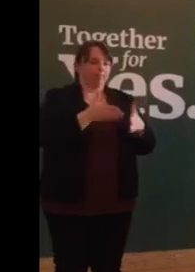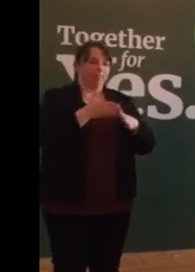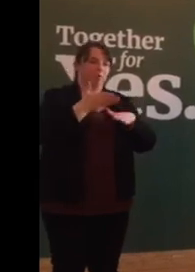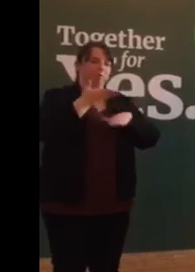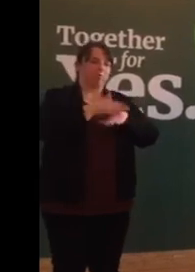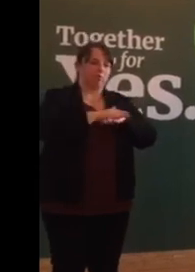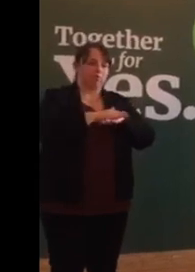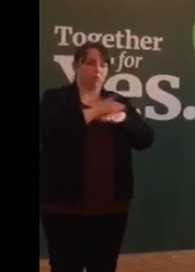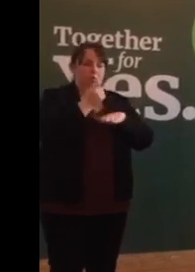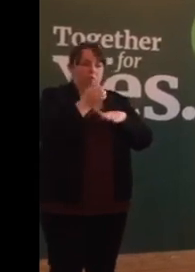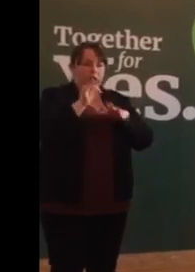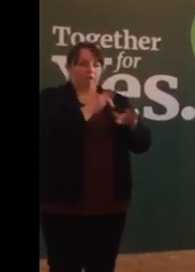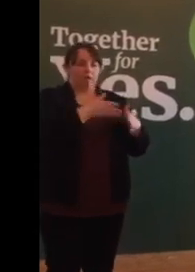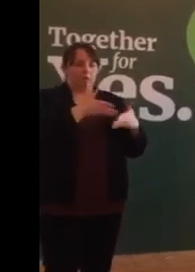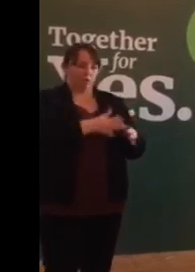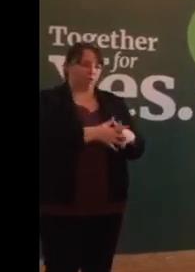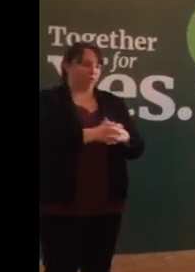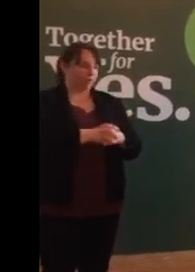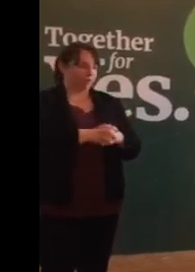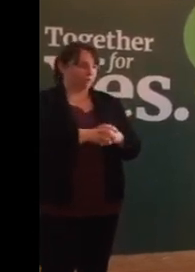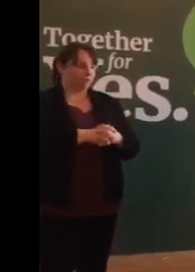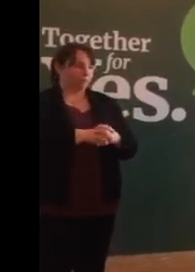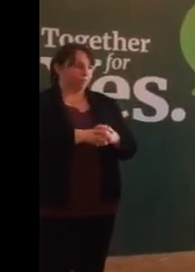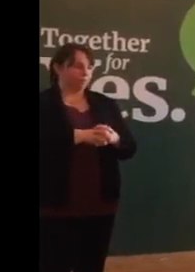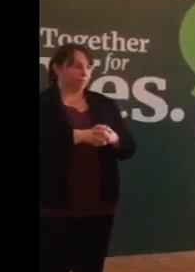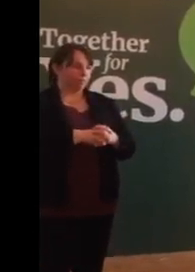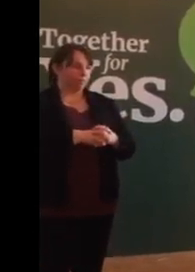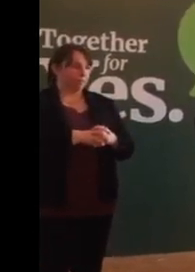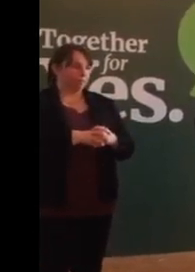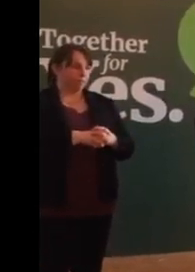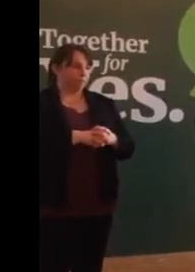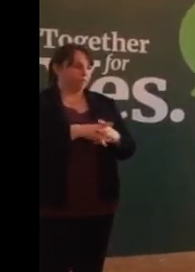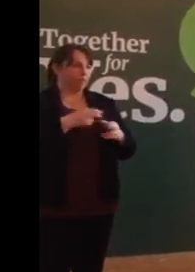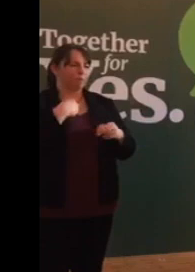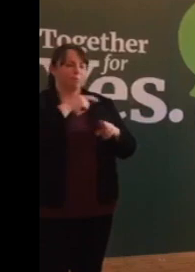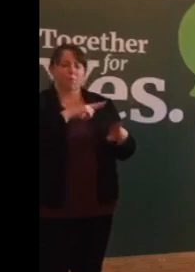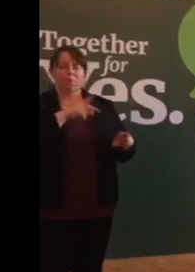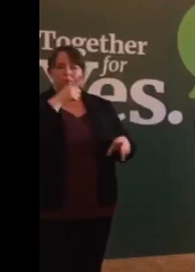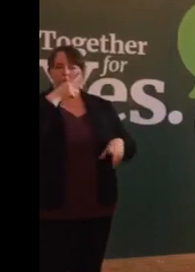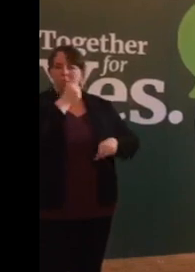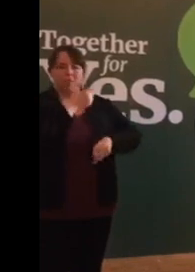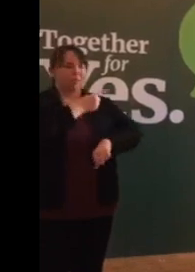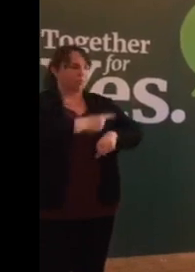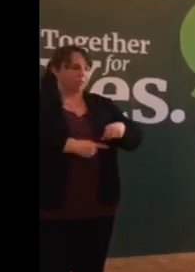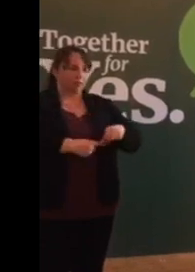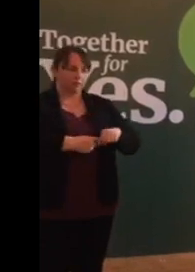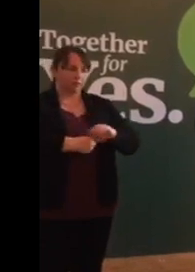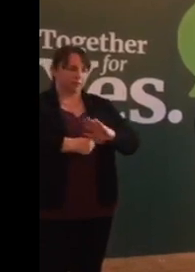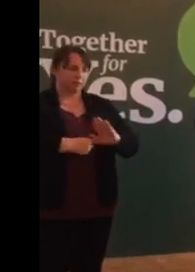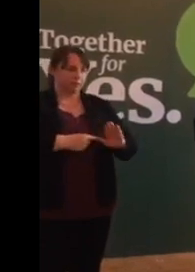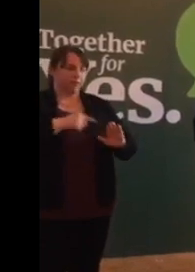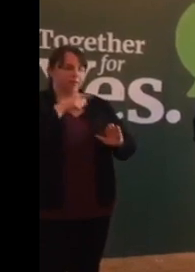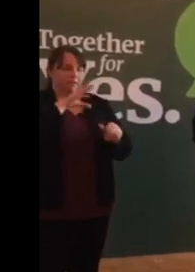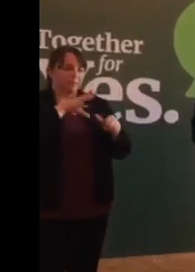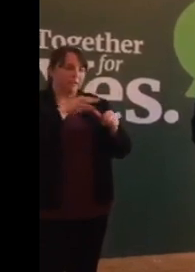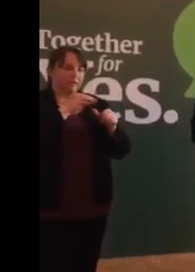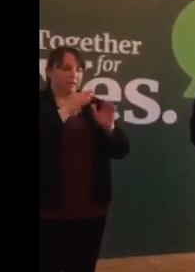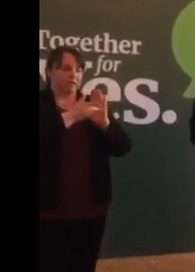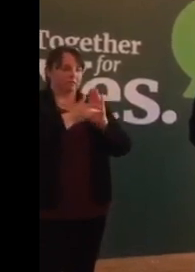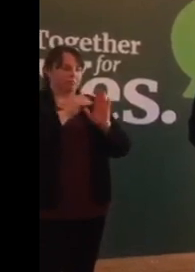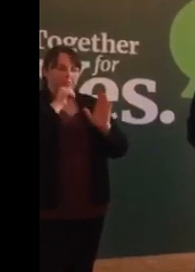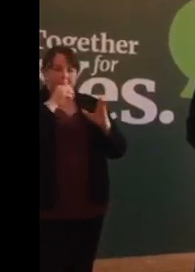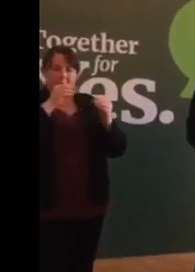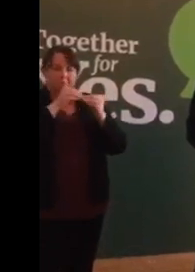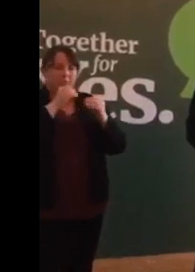birth. I emphasise that I not talking about disability, which is specifically excluded from the proposed legislation.